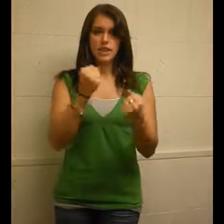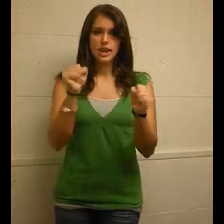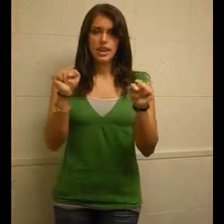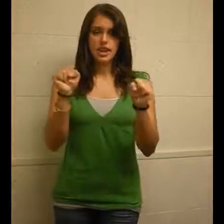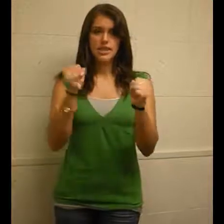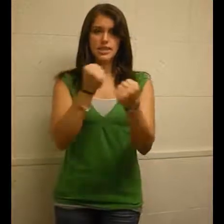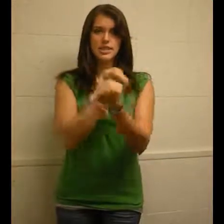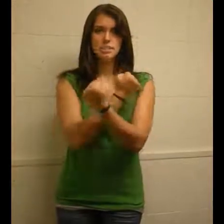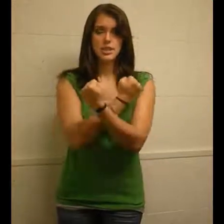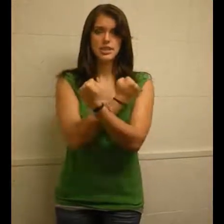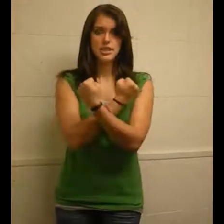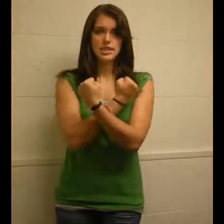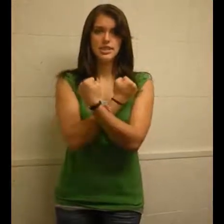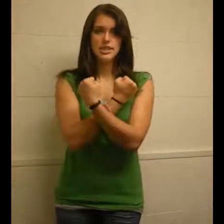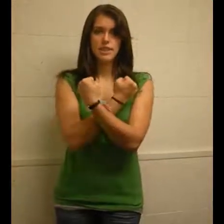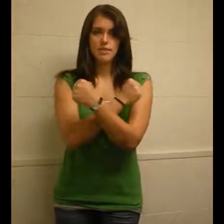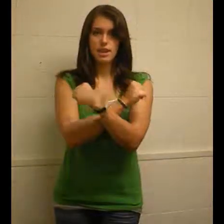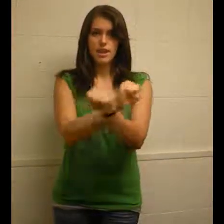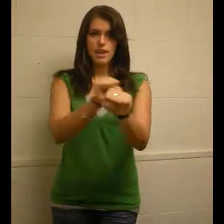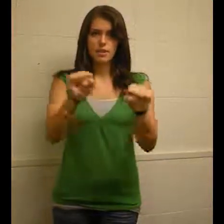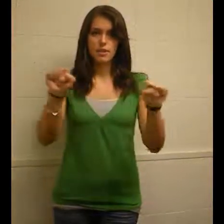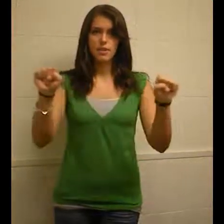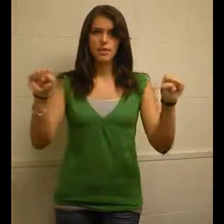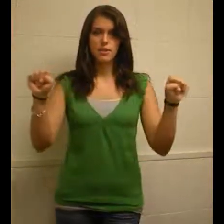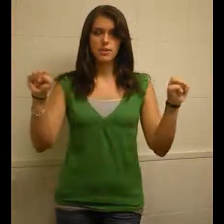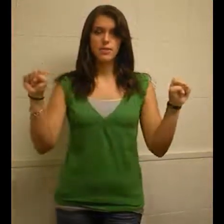So again, the S's, but you face yourself, and then you open.